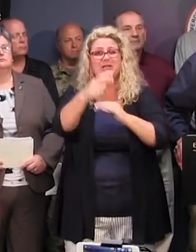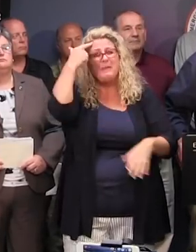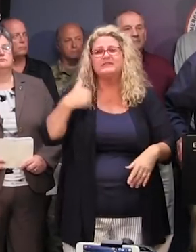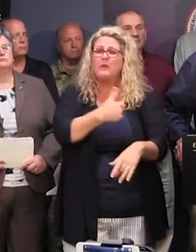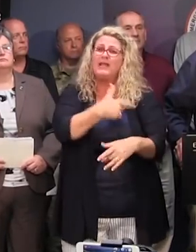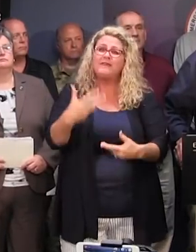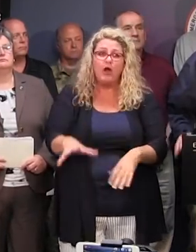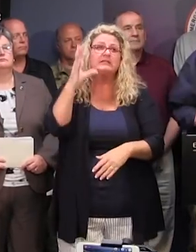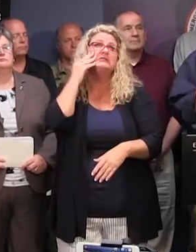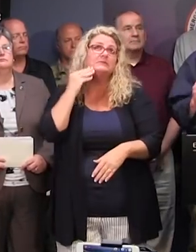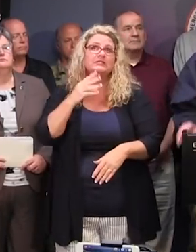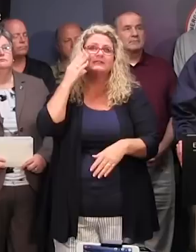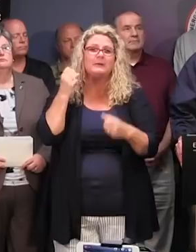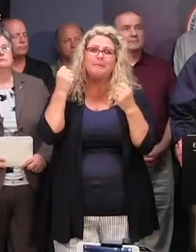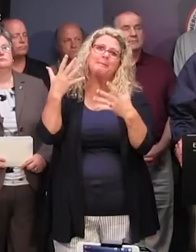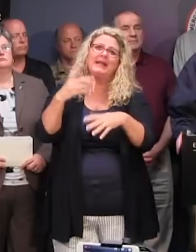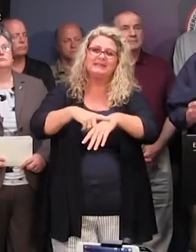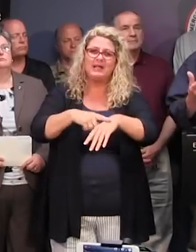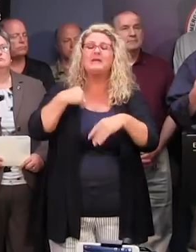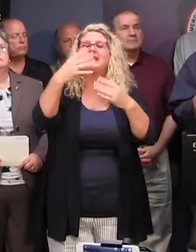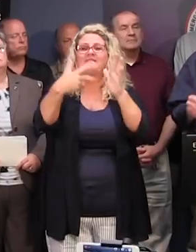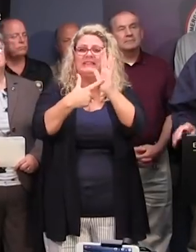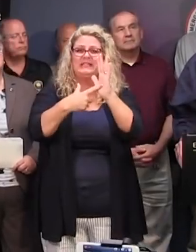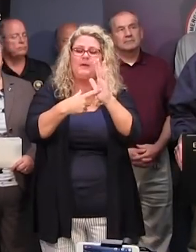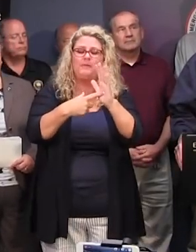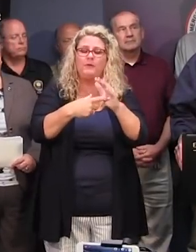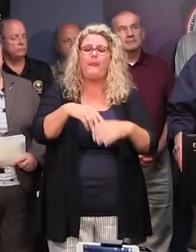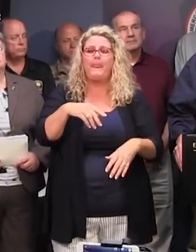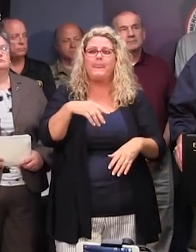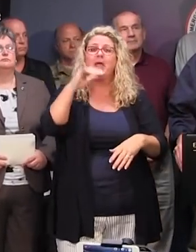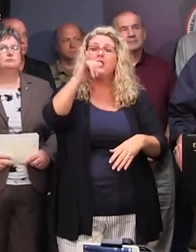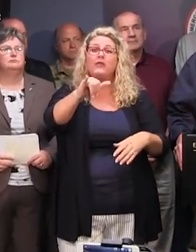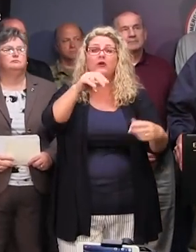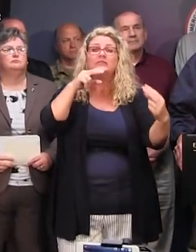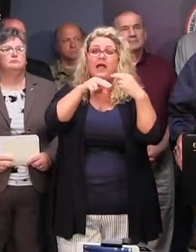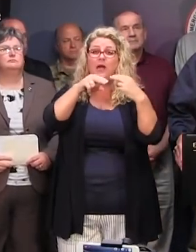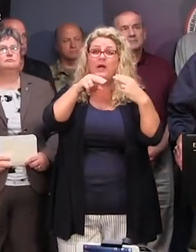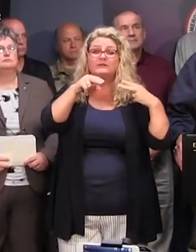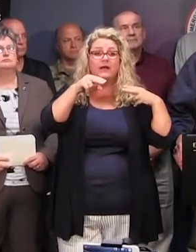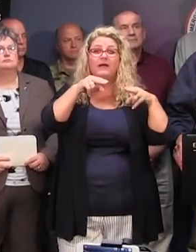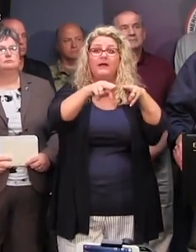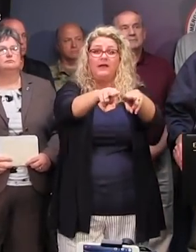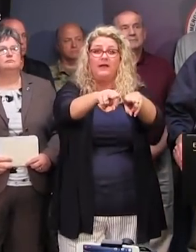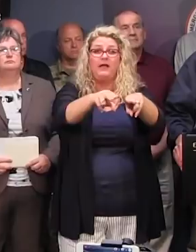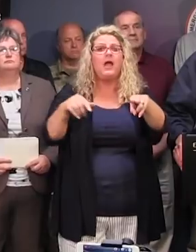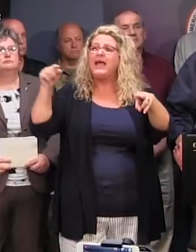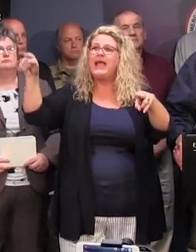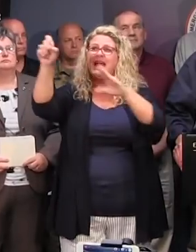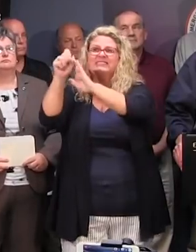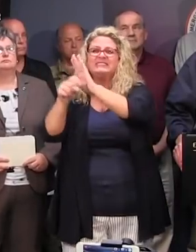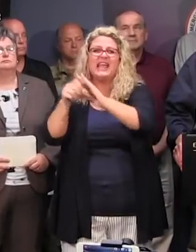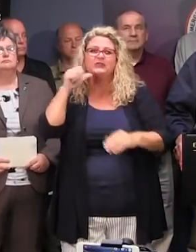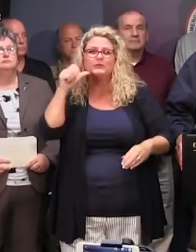this a number of times. And to give you an example, our road reversal of those lanes, most states don't do that. But we have accomplished